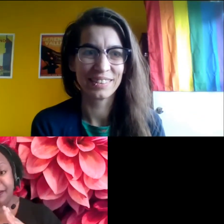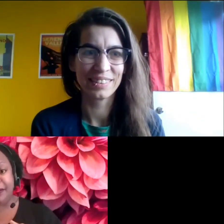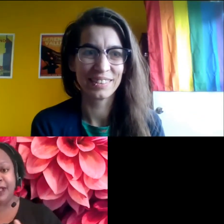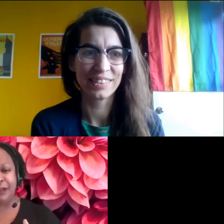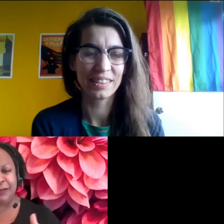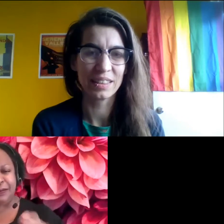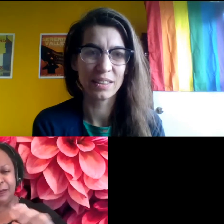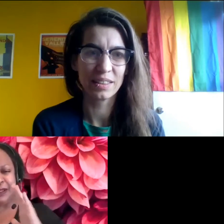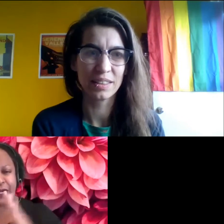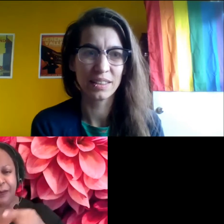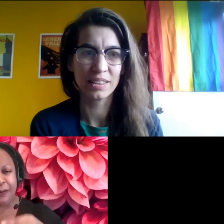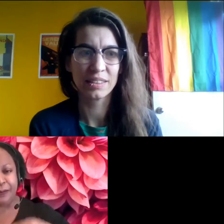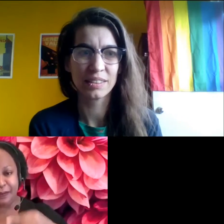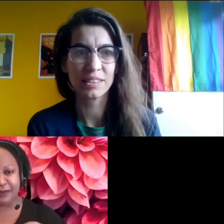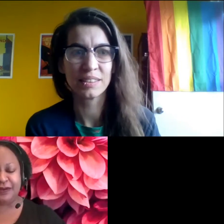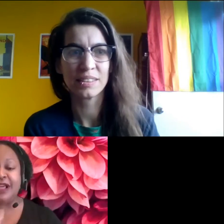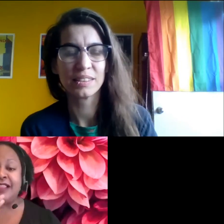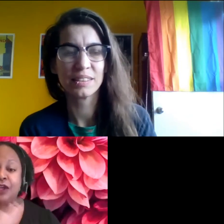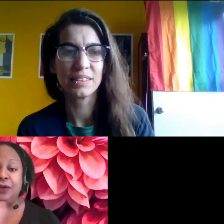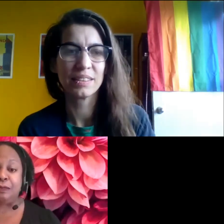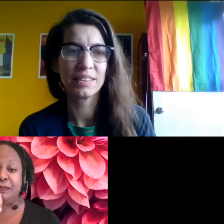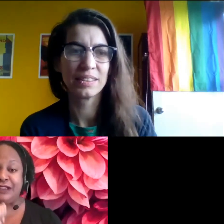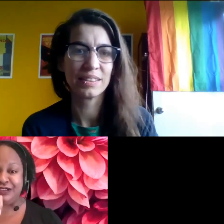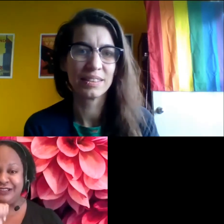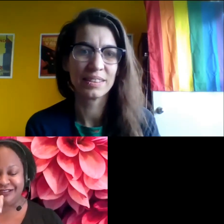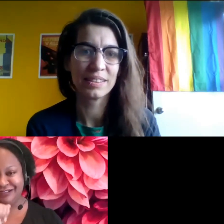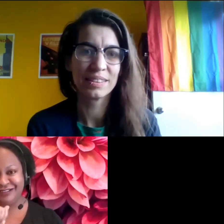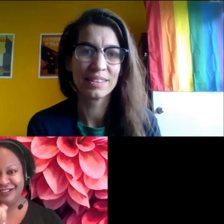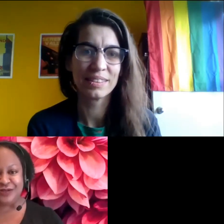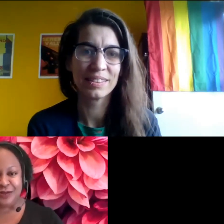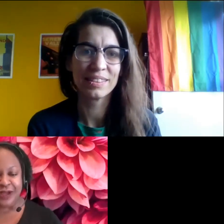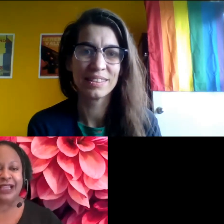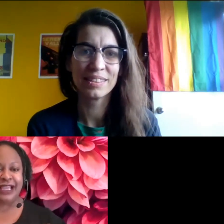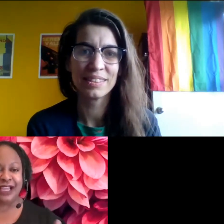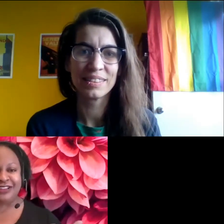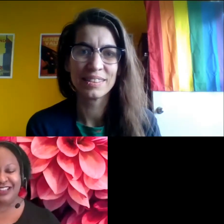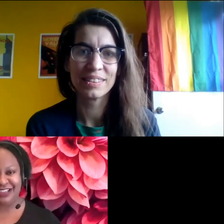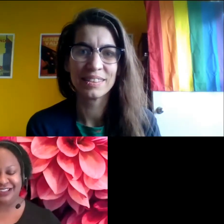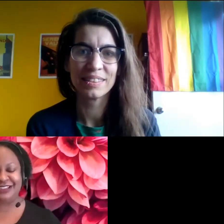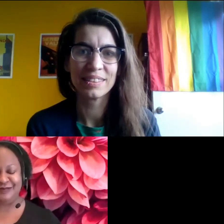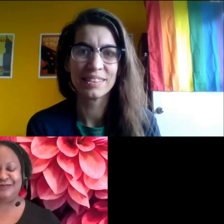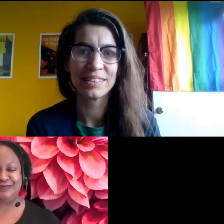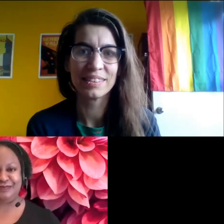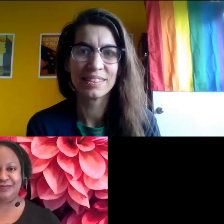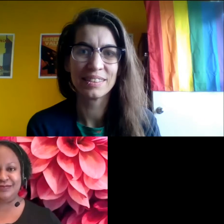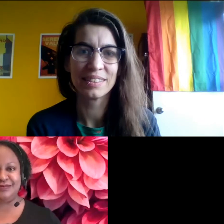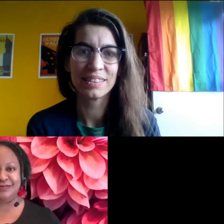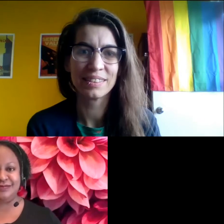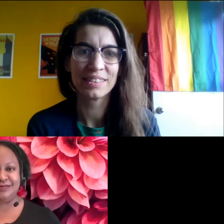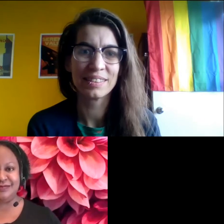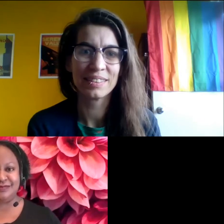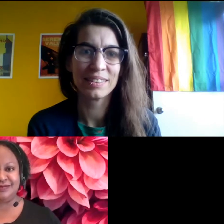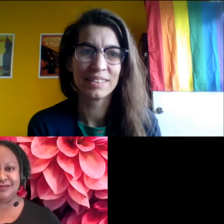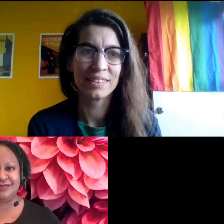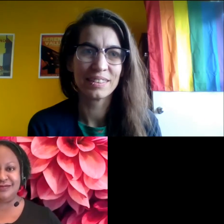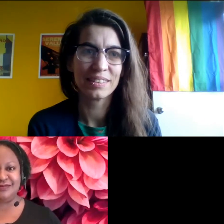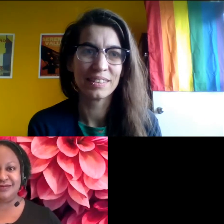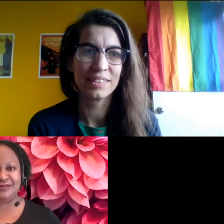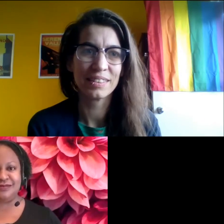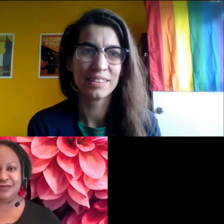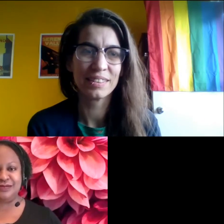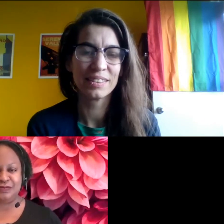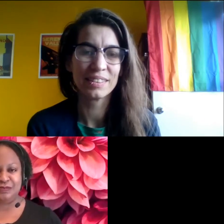patience. Um, as definitely a part of why we're here today is we're somewhat limited in the programs we're using.